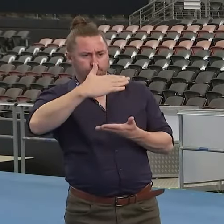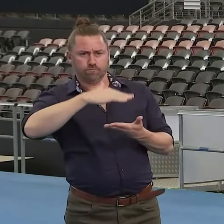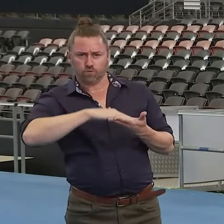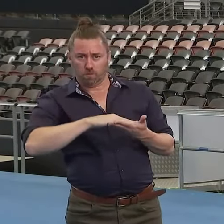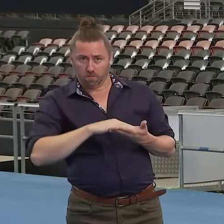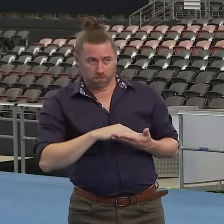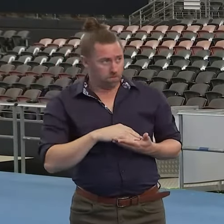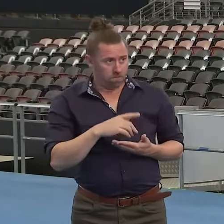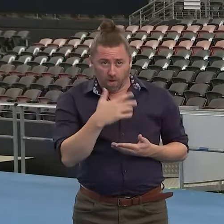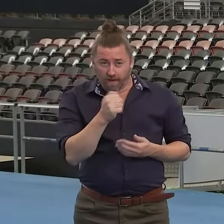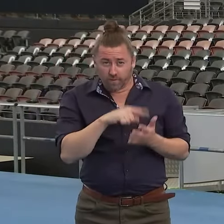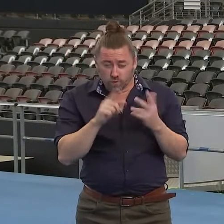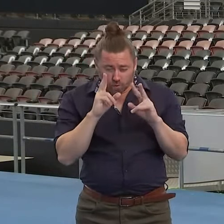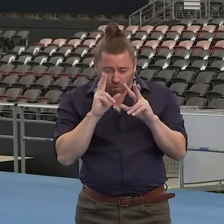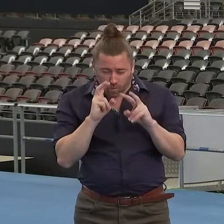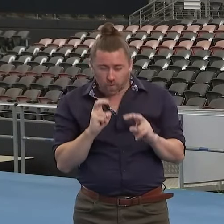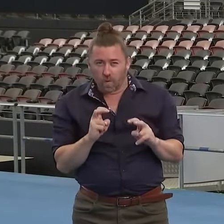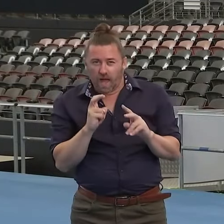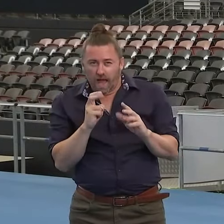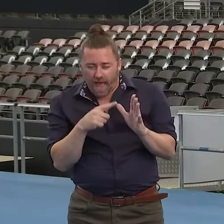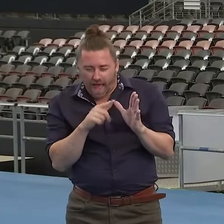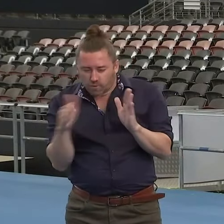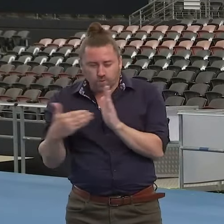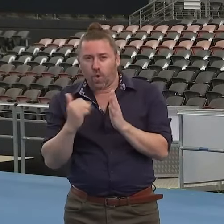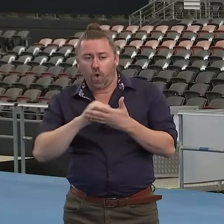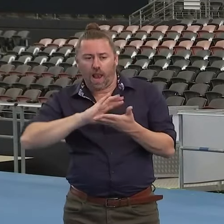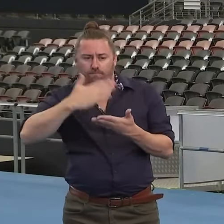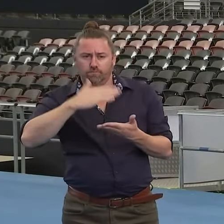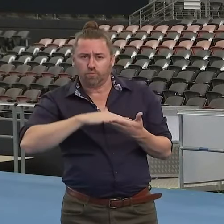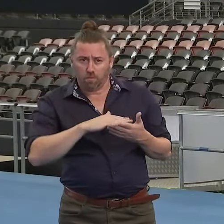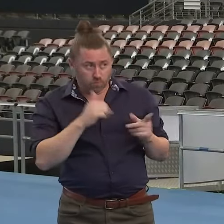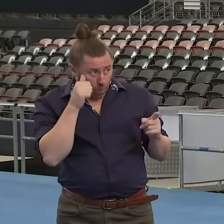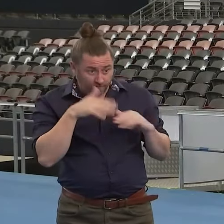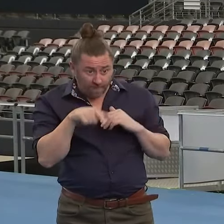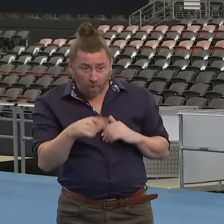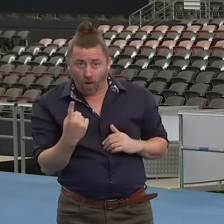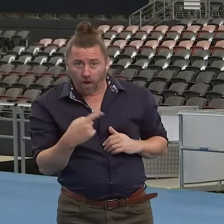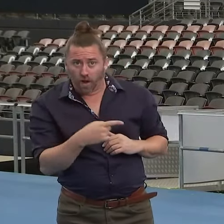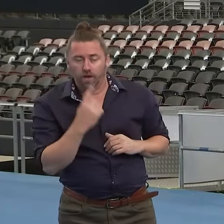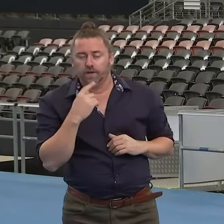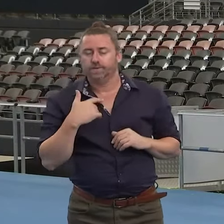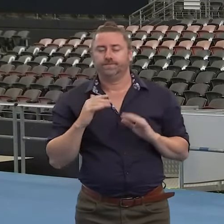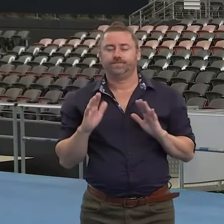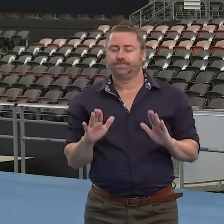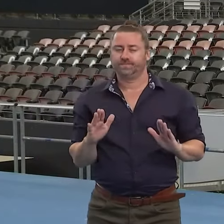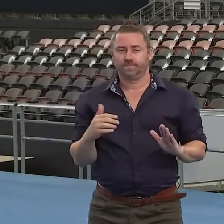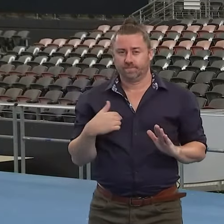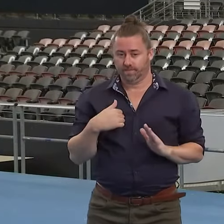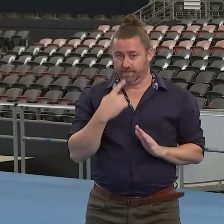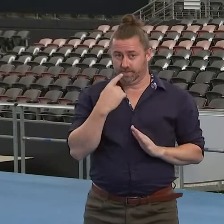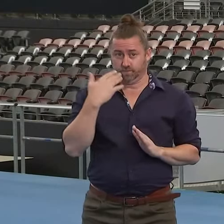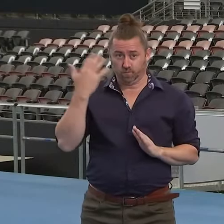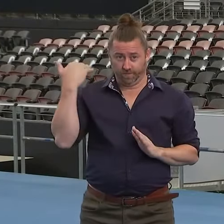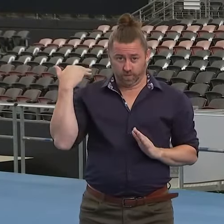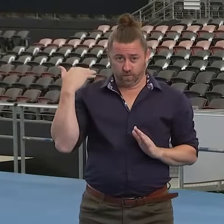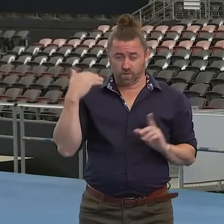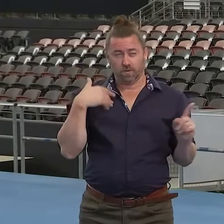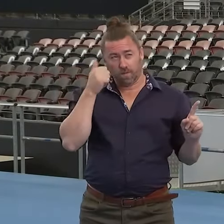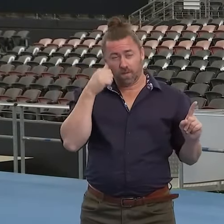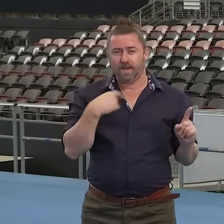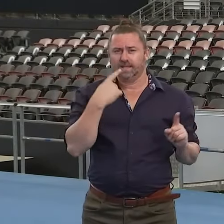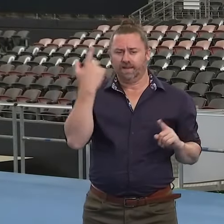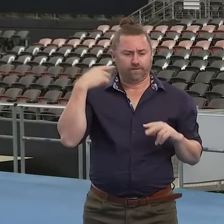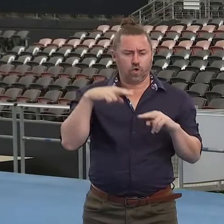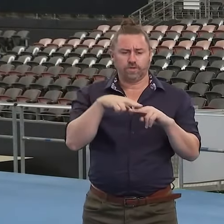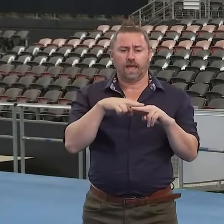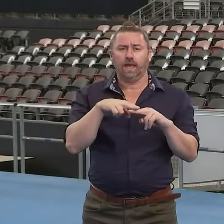Were you aware of these concerns related? No, Lydia, let me make it very clear. My understanding is, and I said it, my understanding, if I recall, I said it